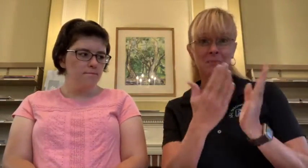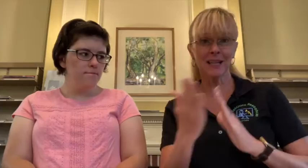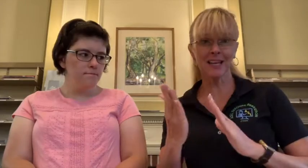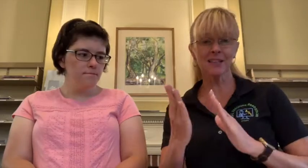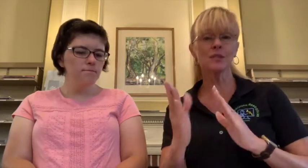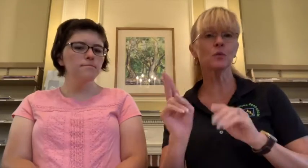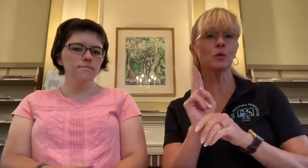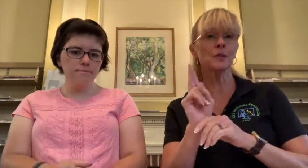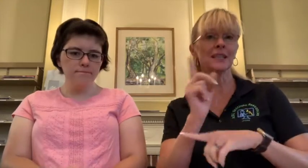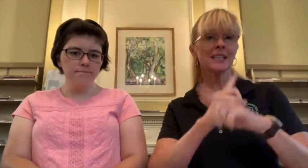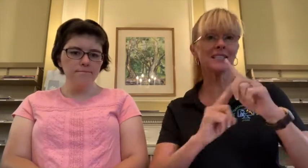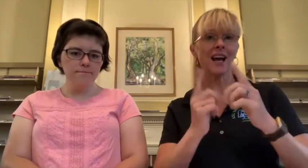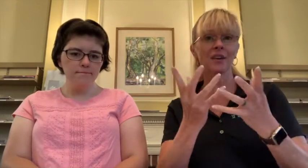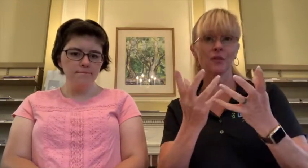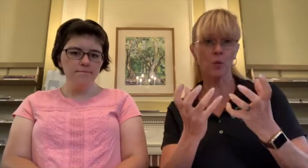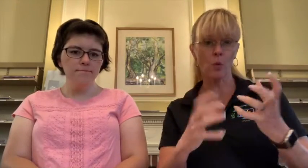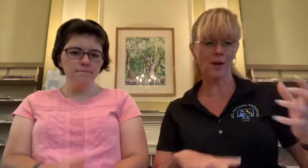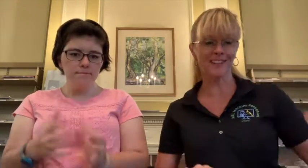plans we're using the sign for one